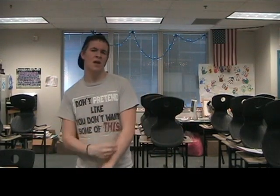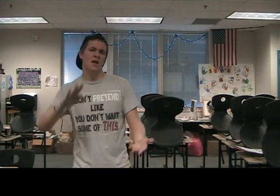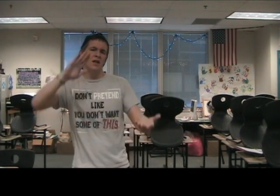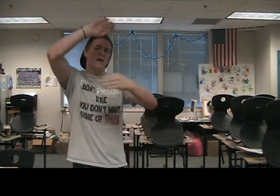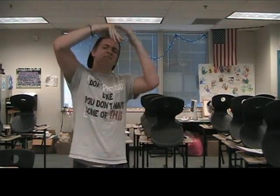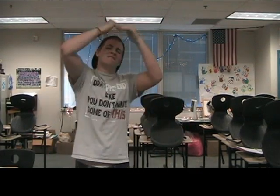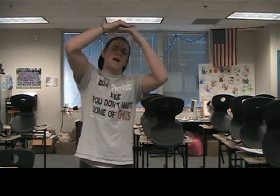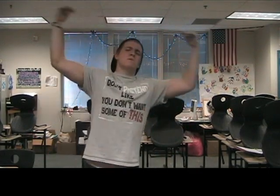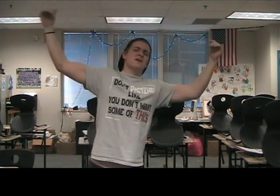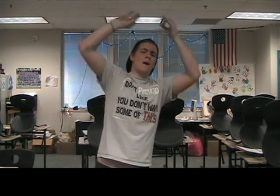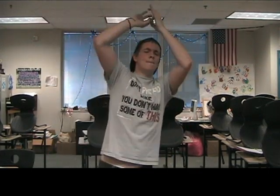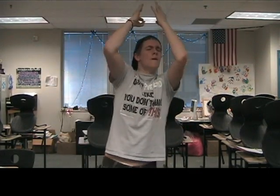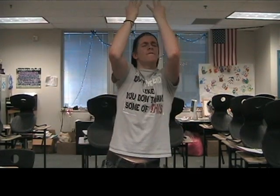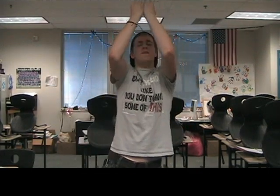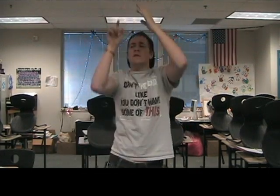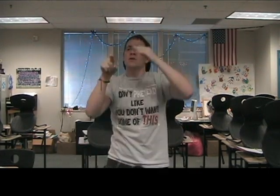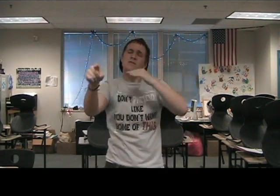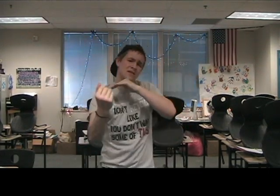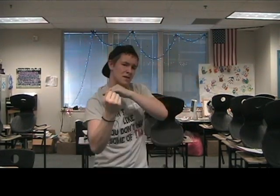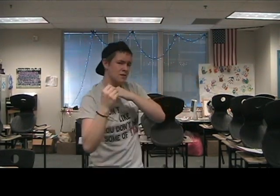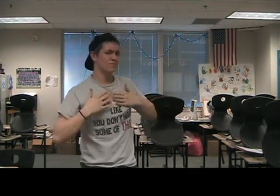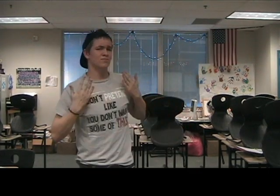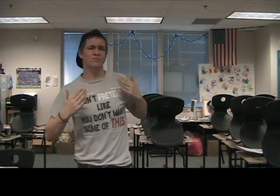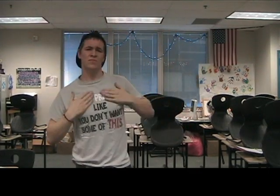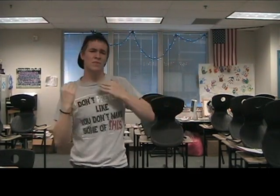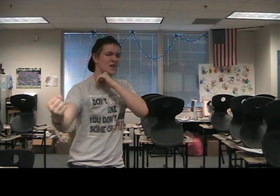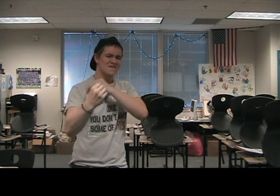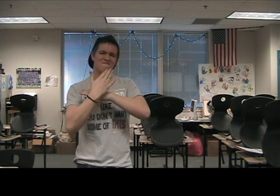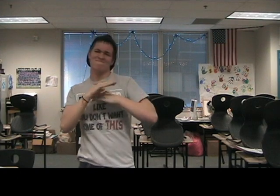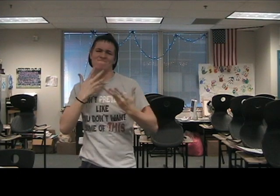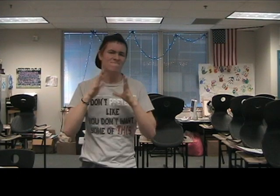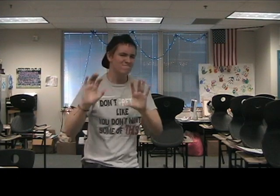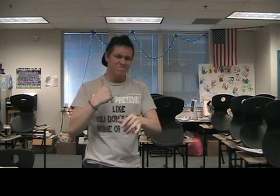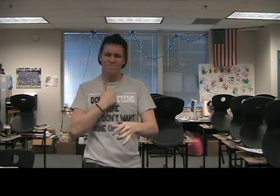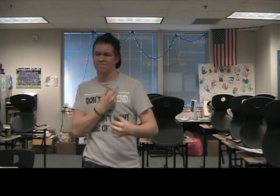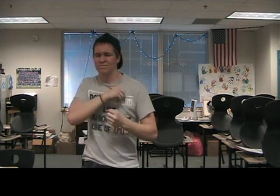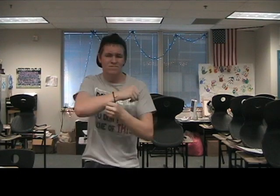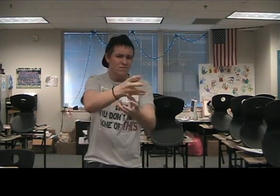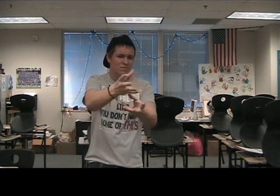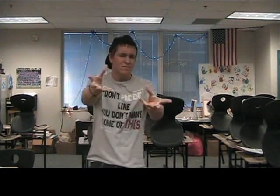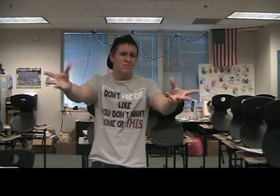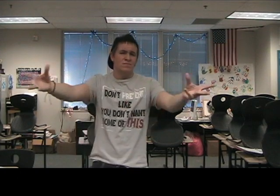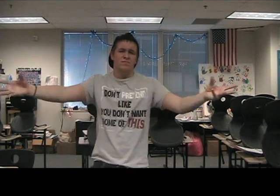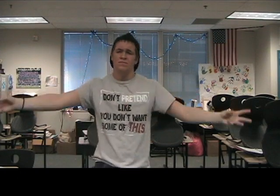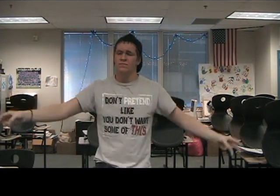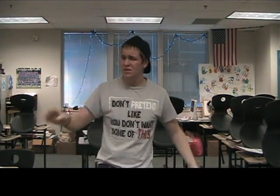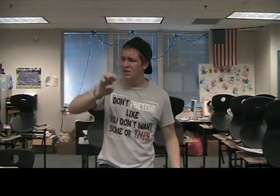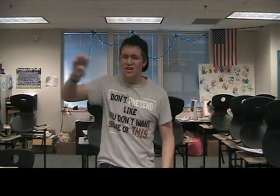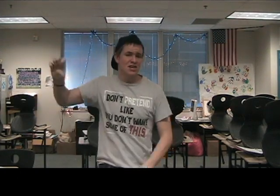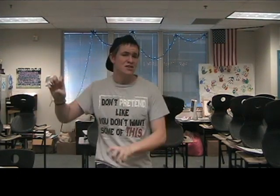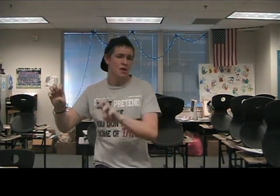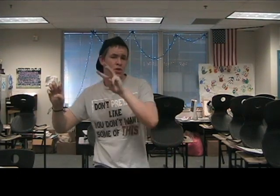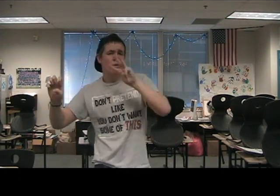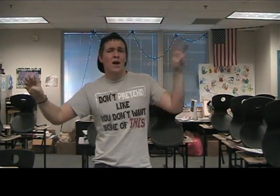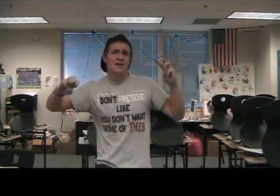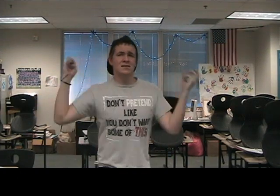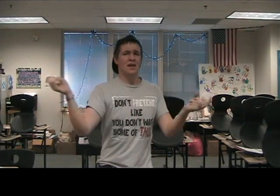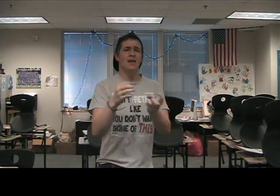ground and family above. Can you send some happiness with my best to the rest of the people of the East and the West?